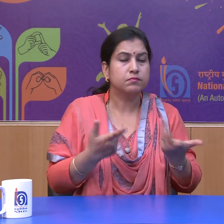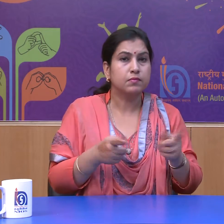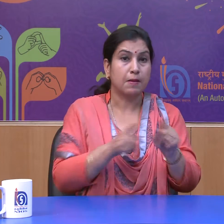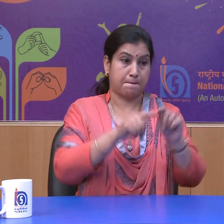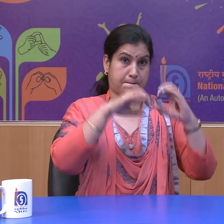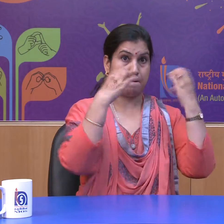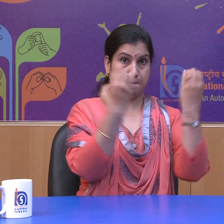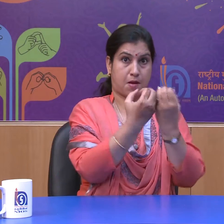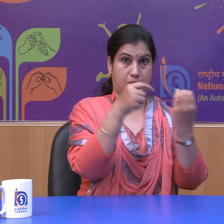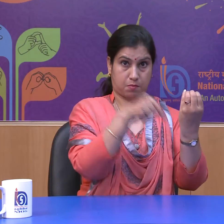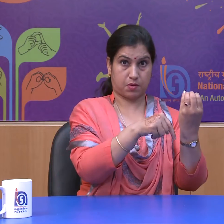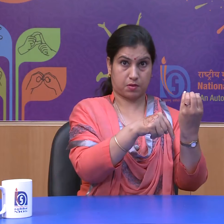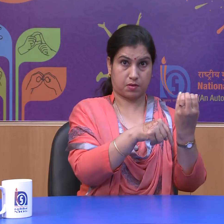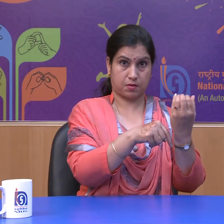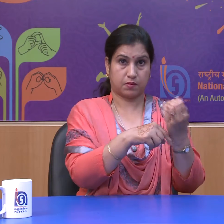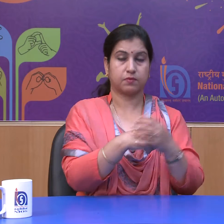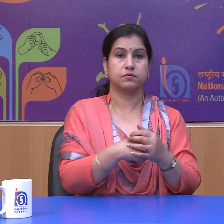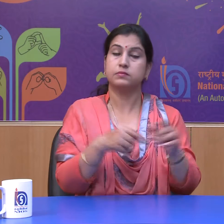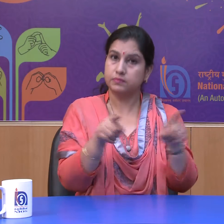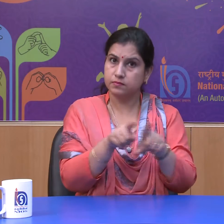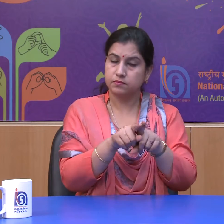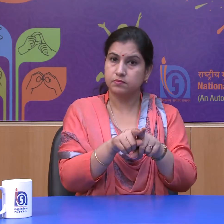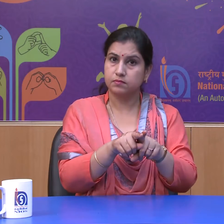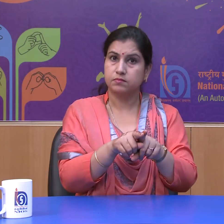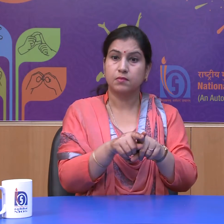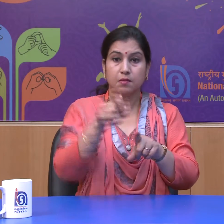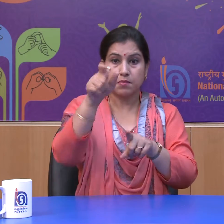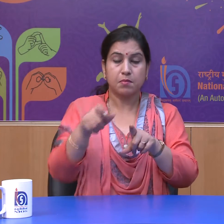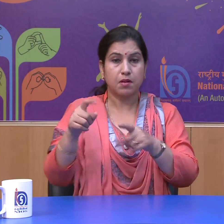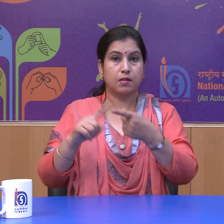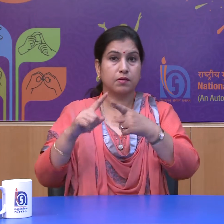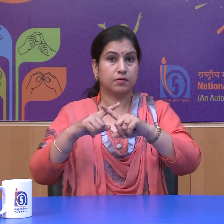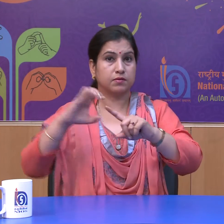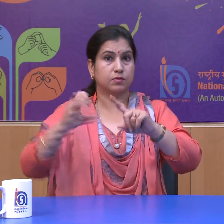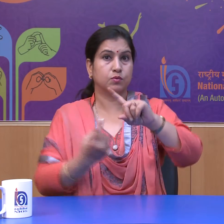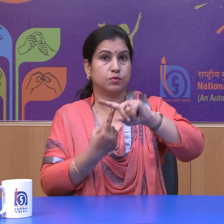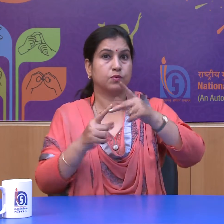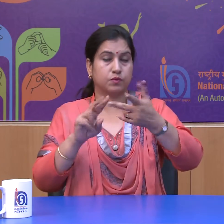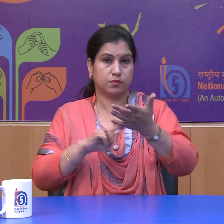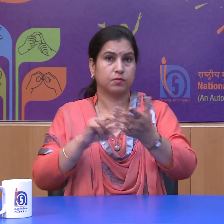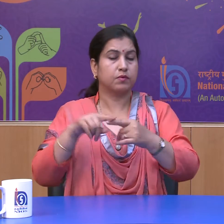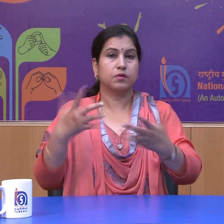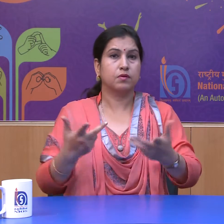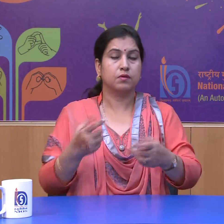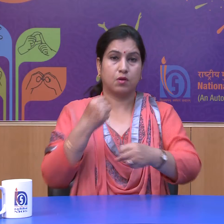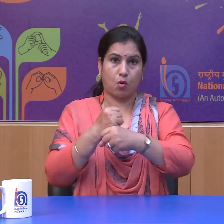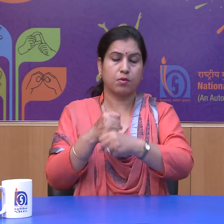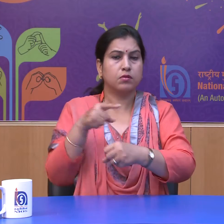and the executive, that is the government to take away fundamental